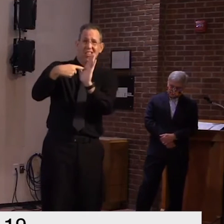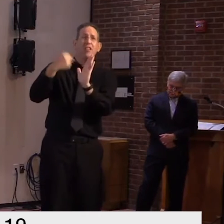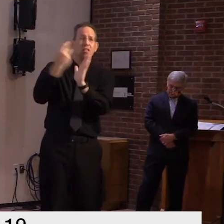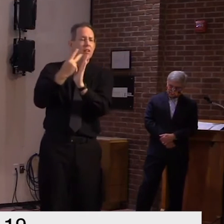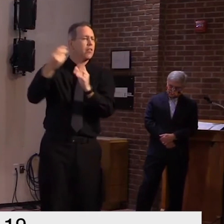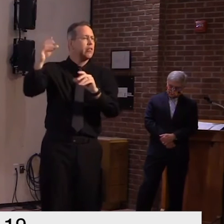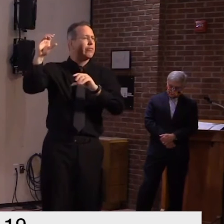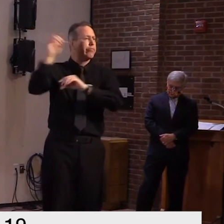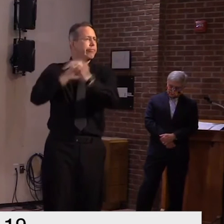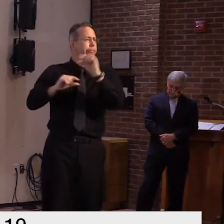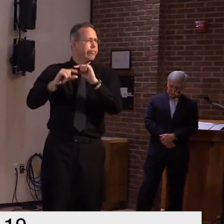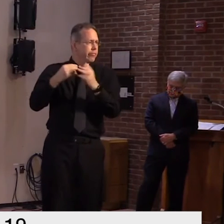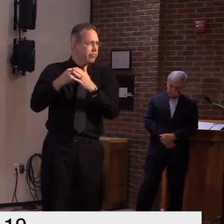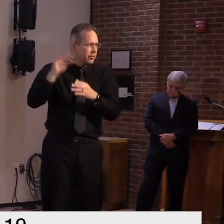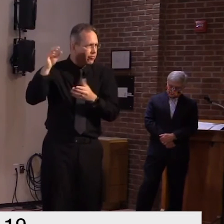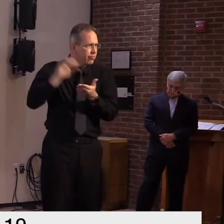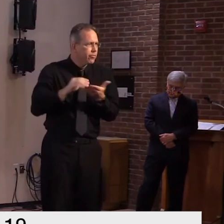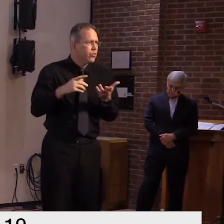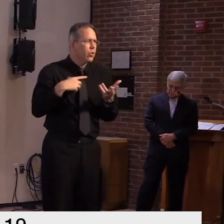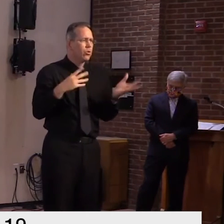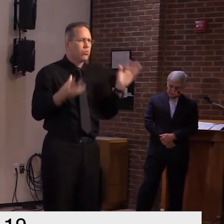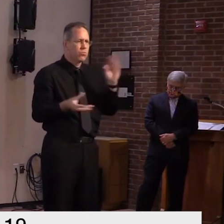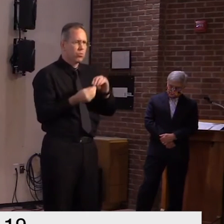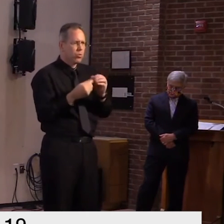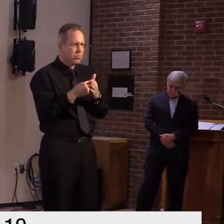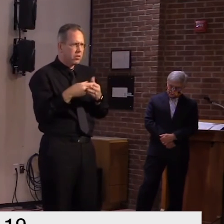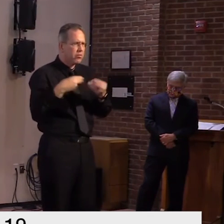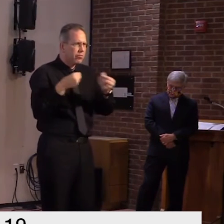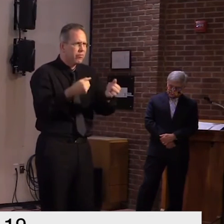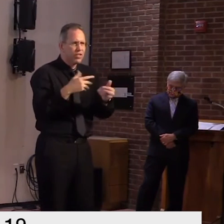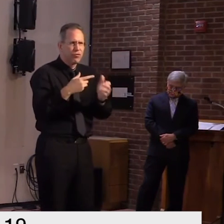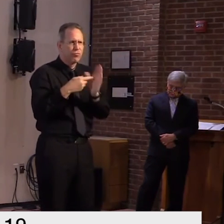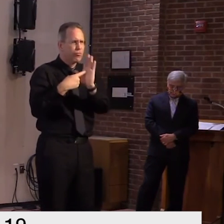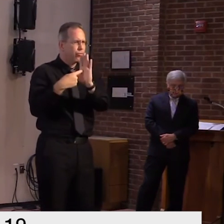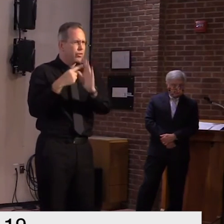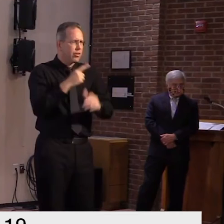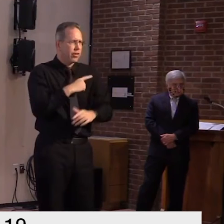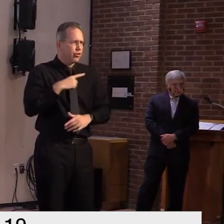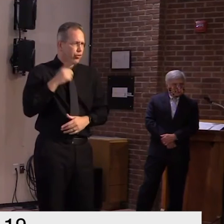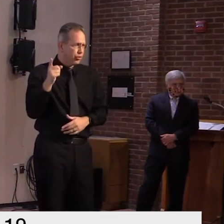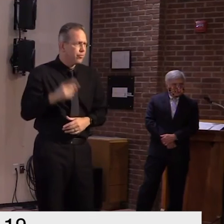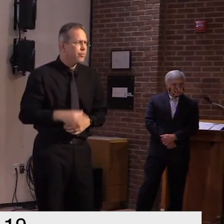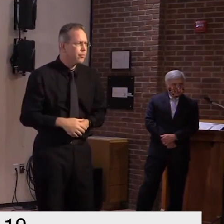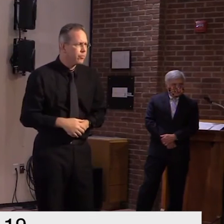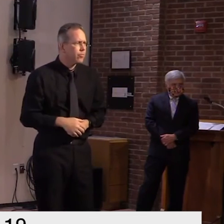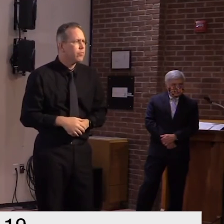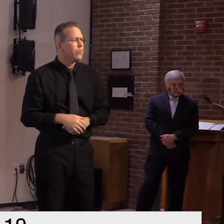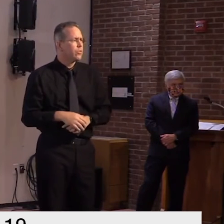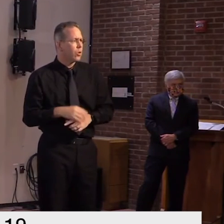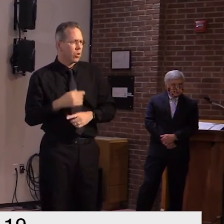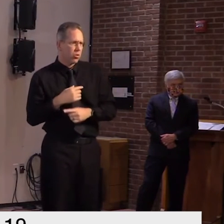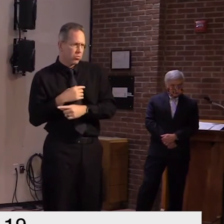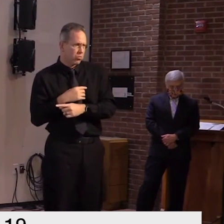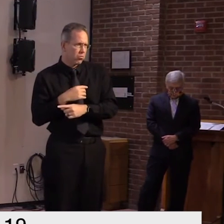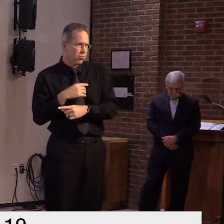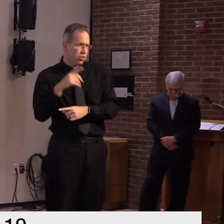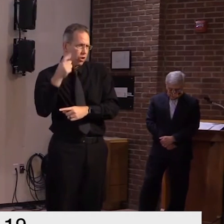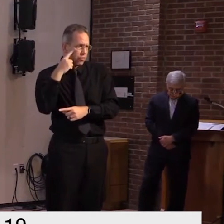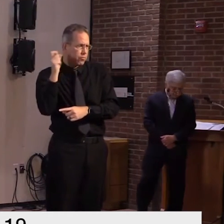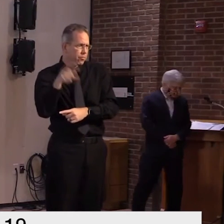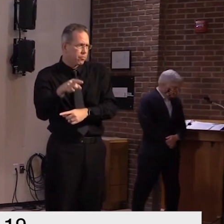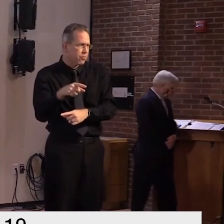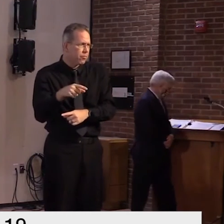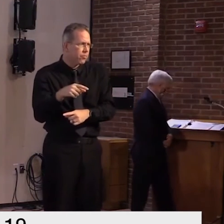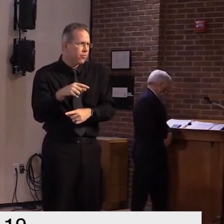uh no governor that's yeah there was there is additional um there are additional expenses incurred